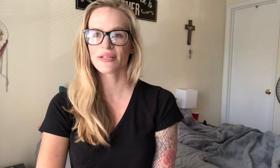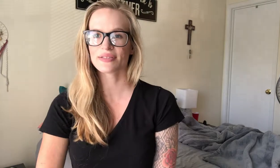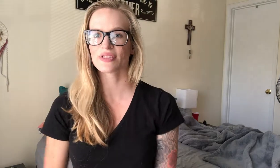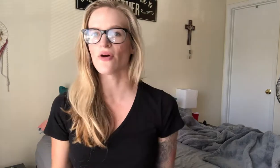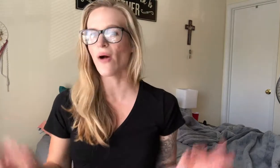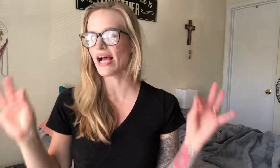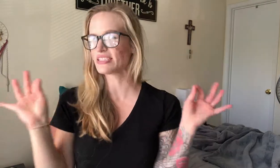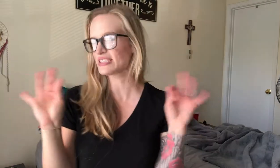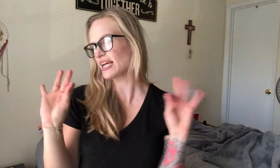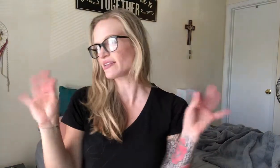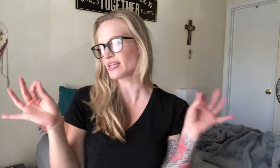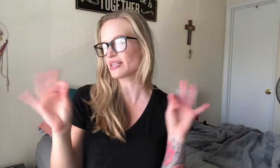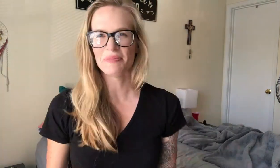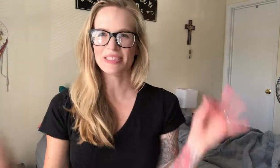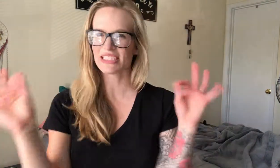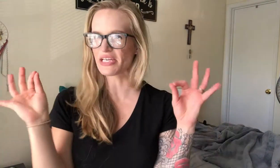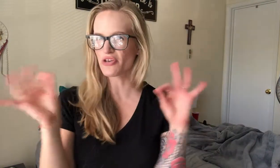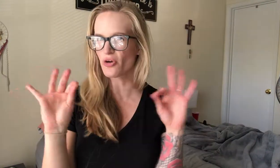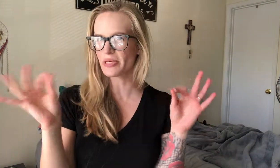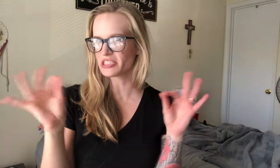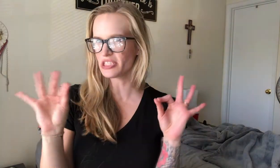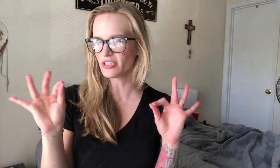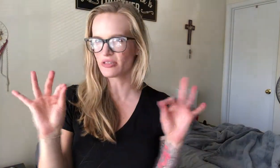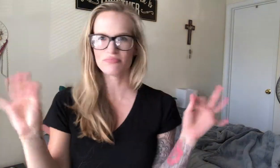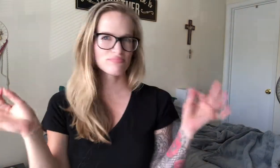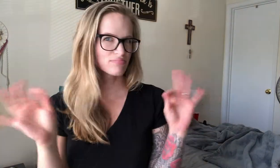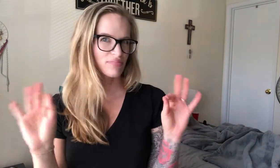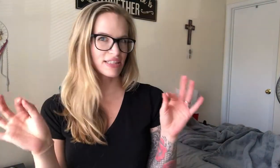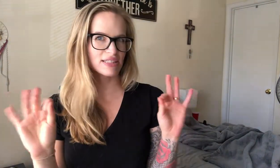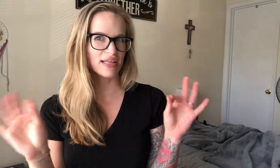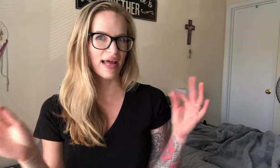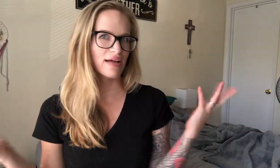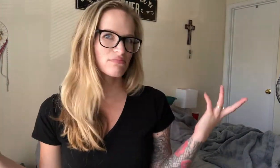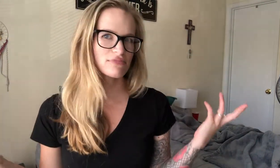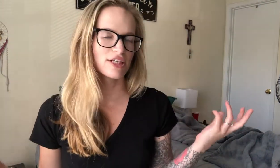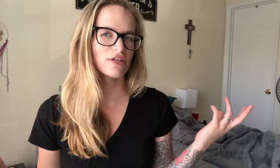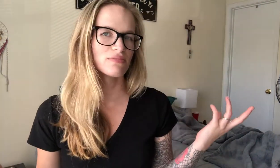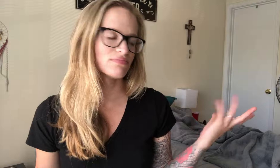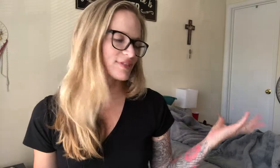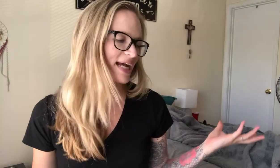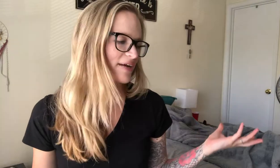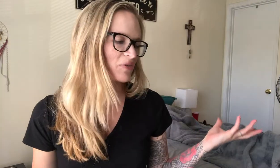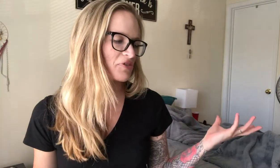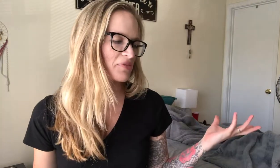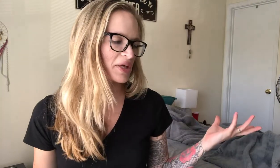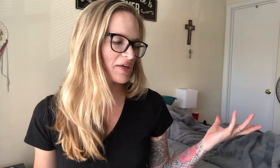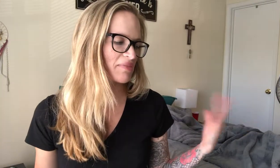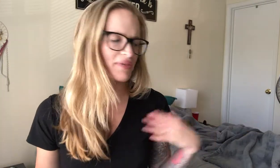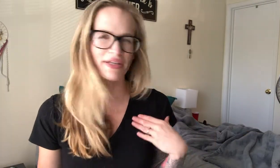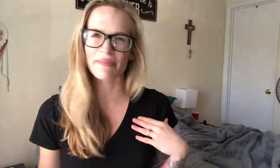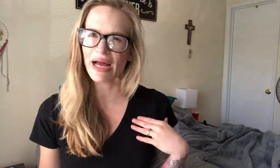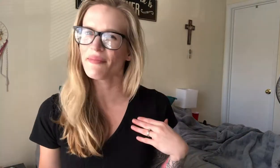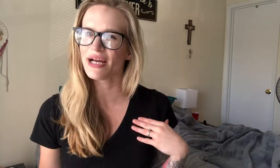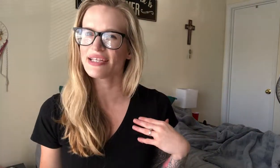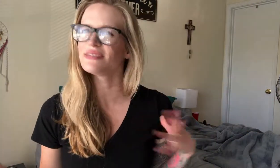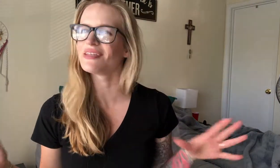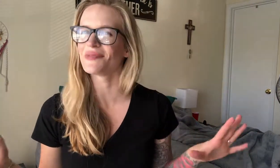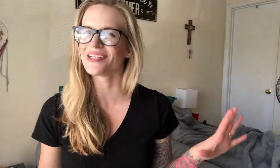So I just signed like. It means like no big deal. Things like that. So. It's kind of what they're meaning. In my mind. I mean.